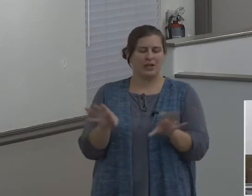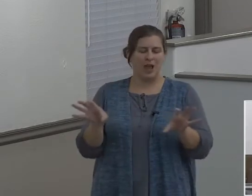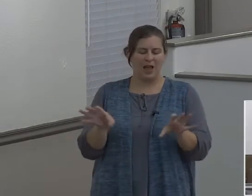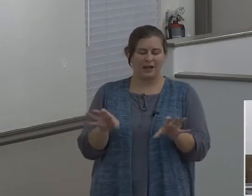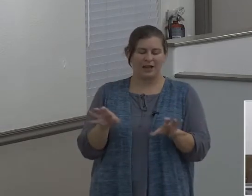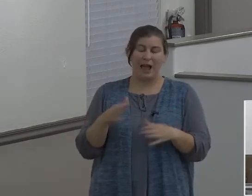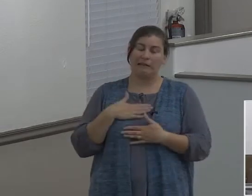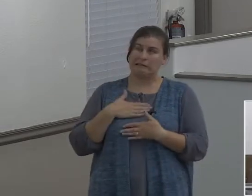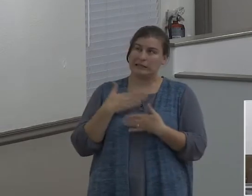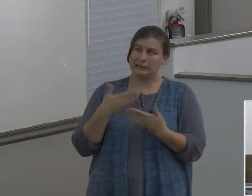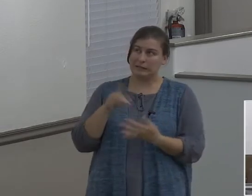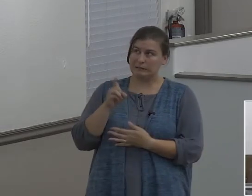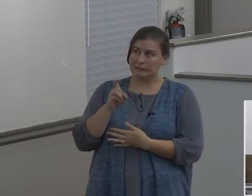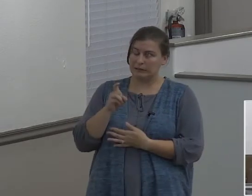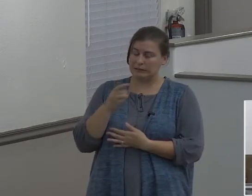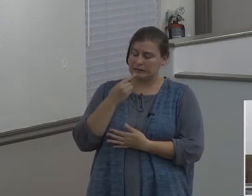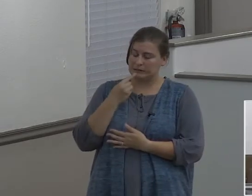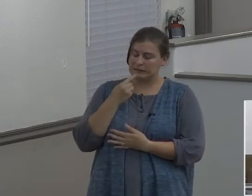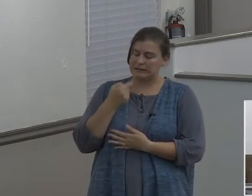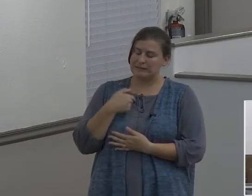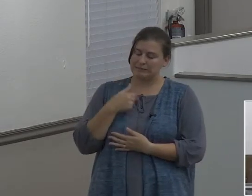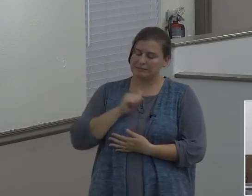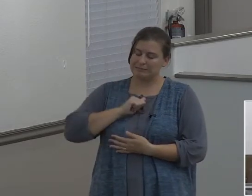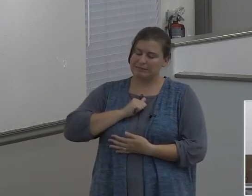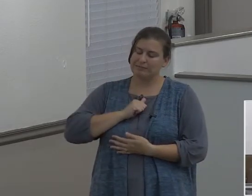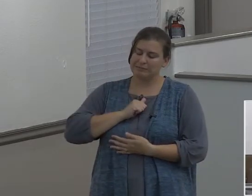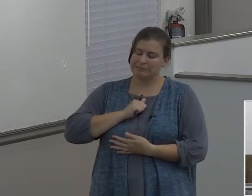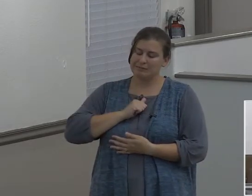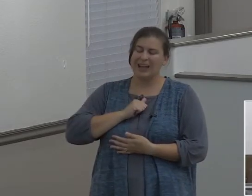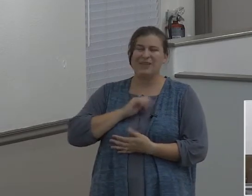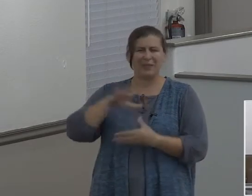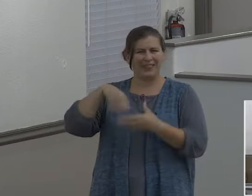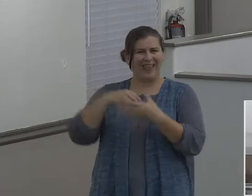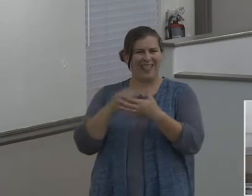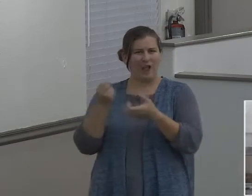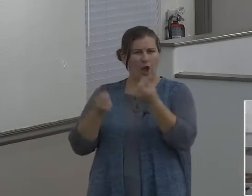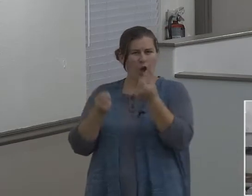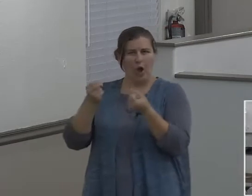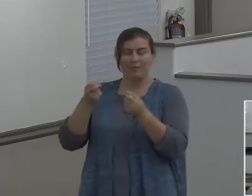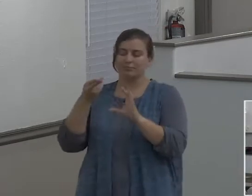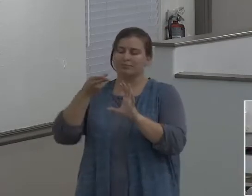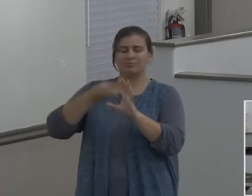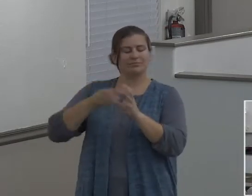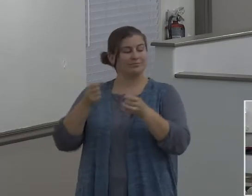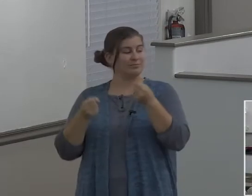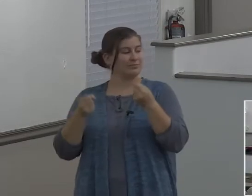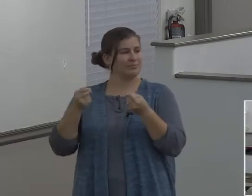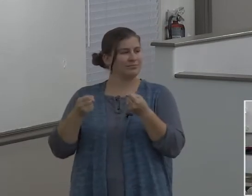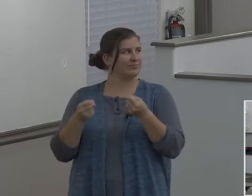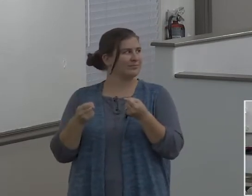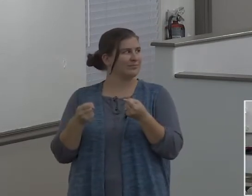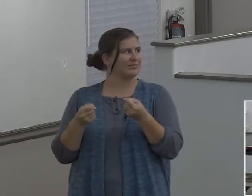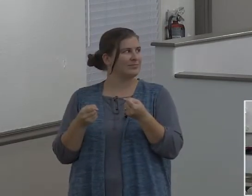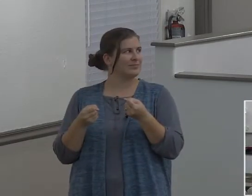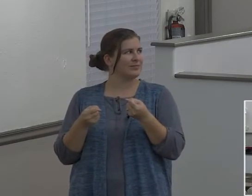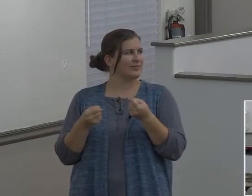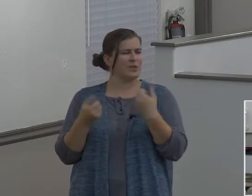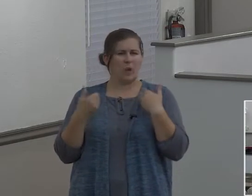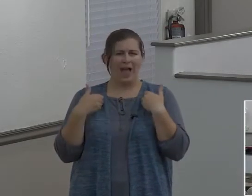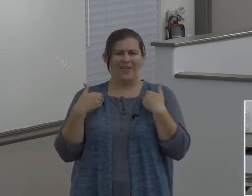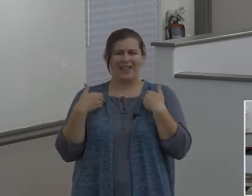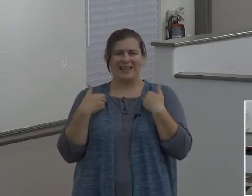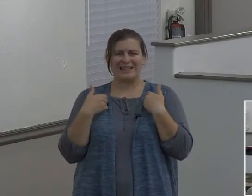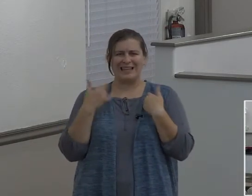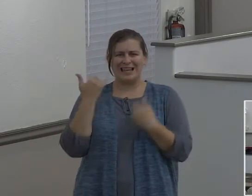on occasion. You know in your car, you get in your car and there's that little yellow light, the check engine